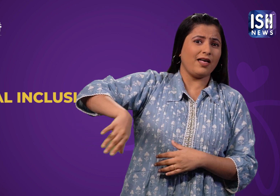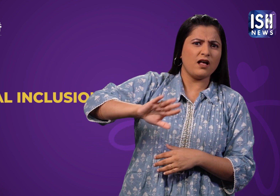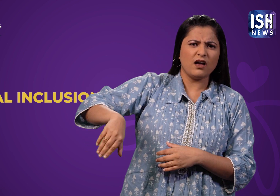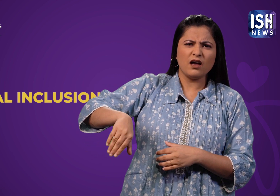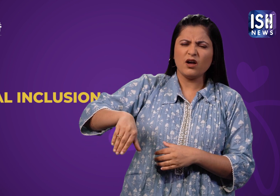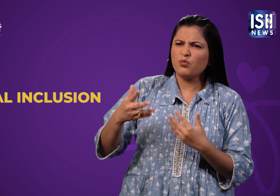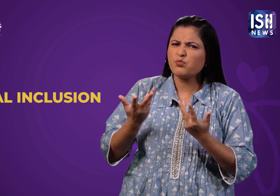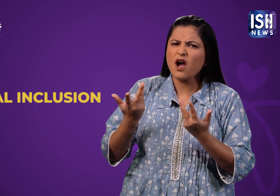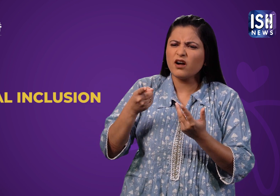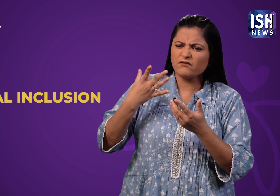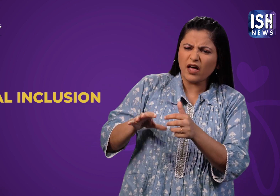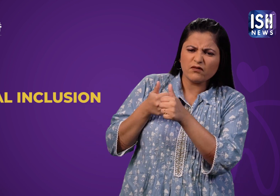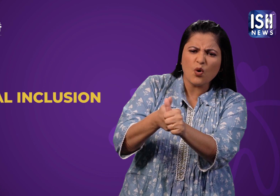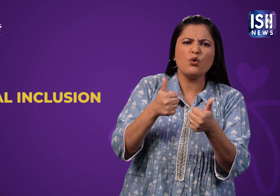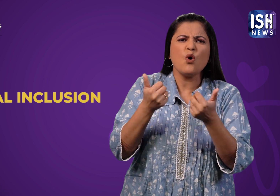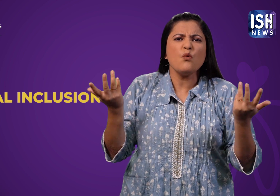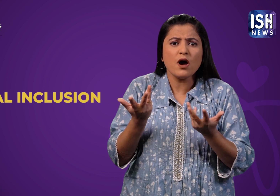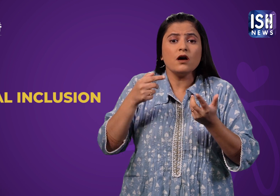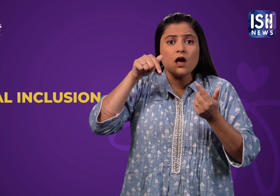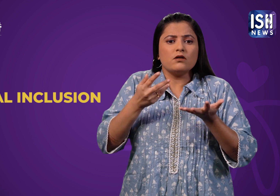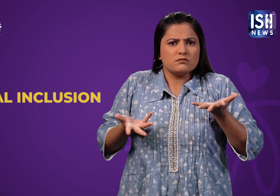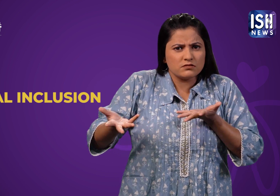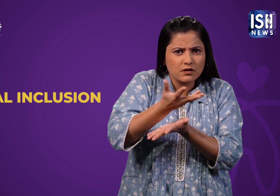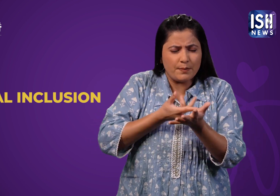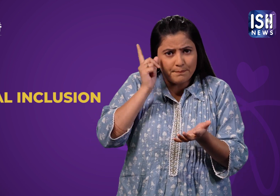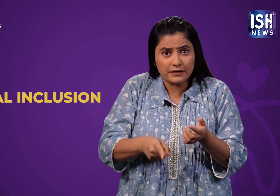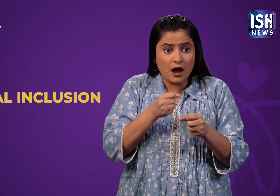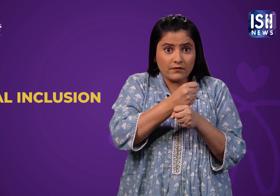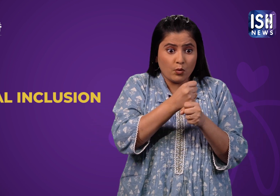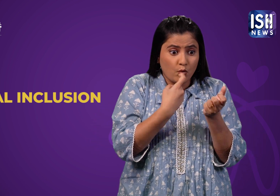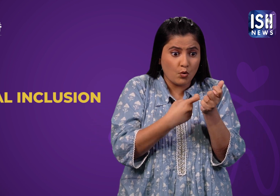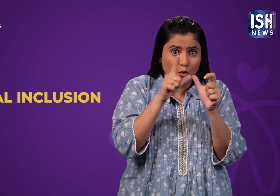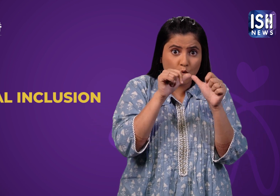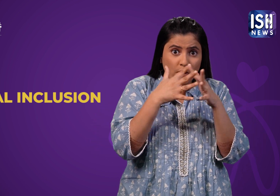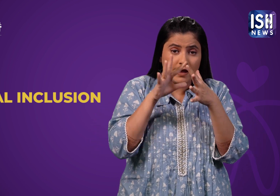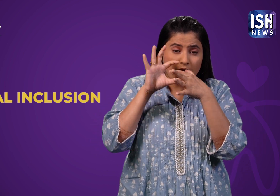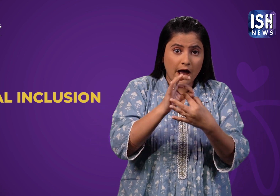to ensure social inclusion for all. Social